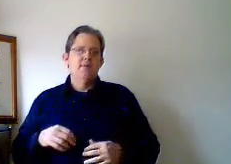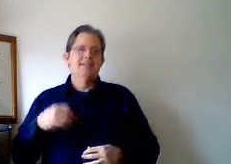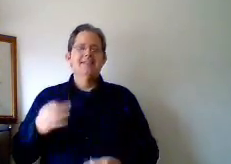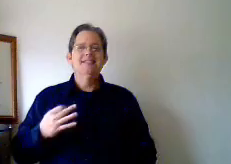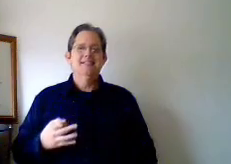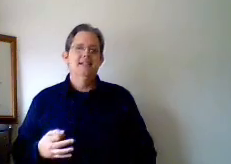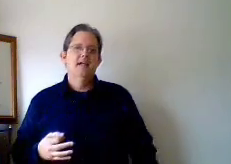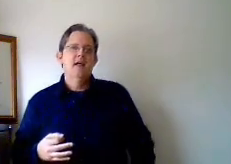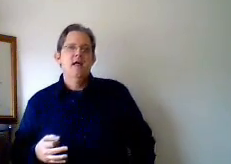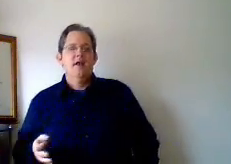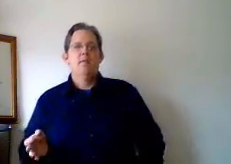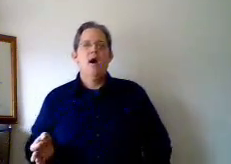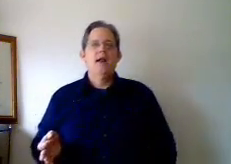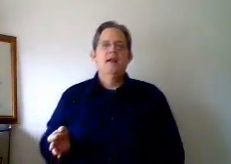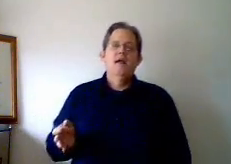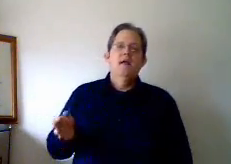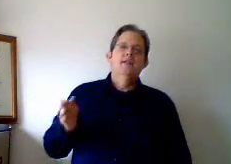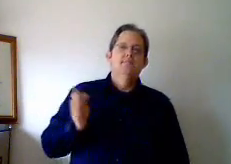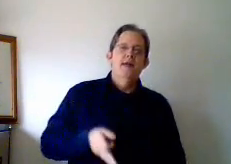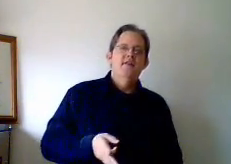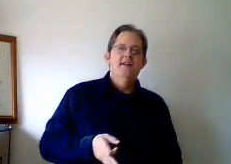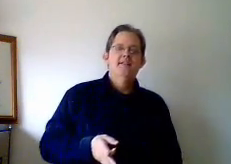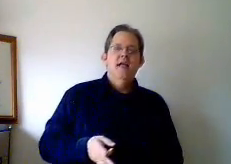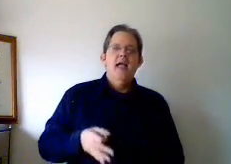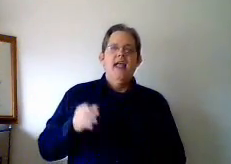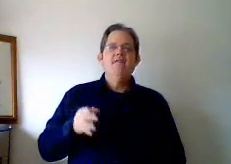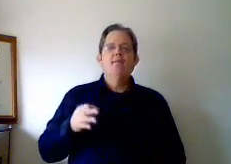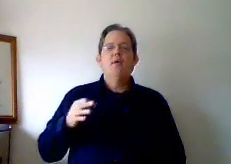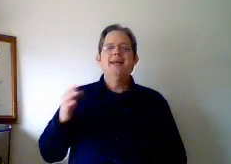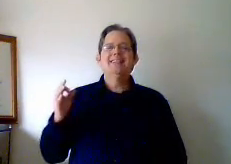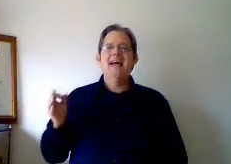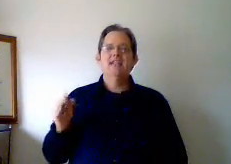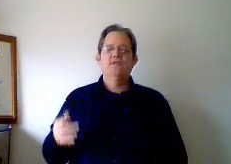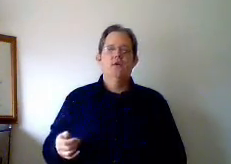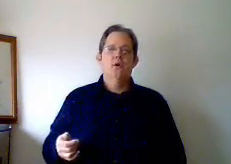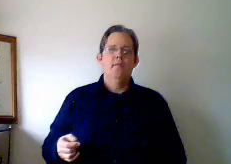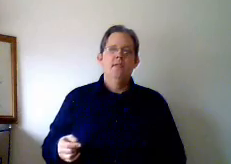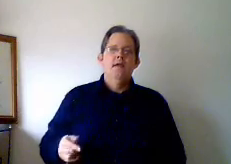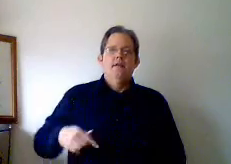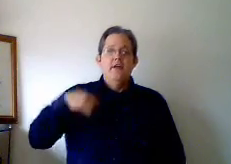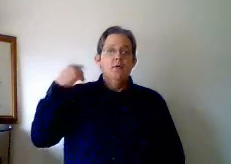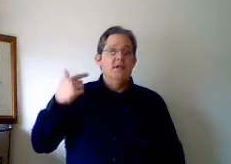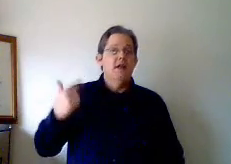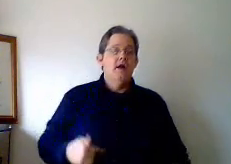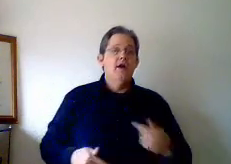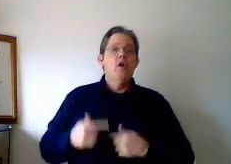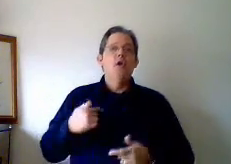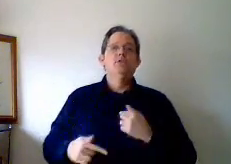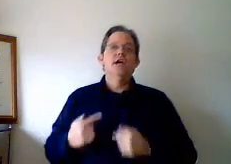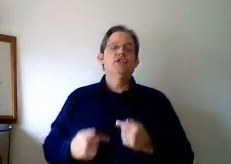presented their product's benefits, gave a price and asked for an order. Then there was another area called objection